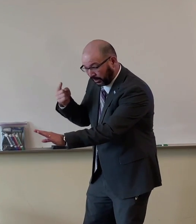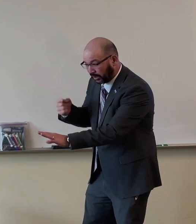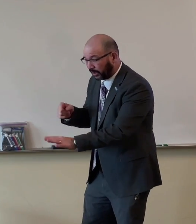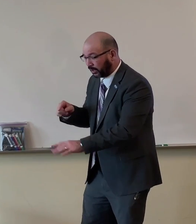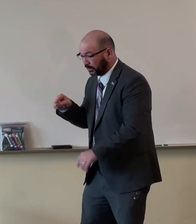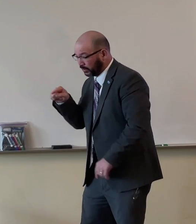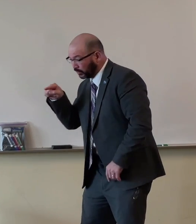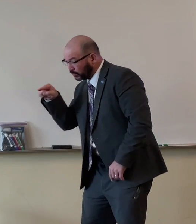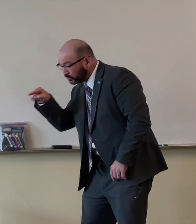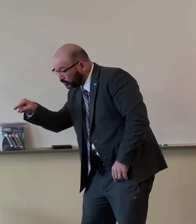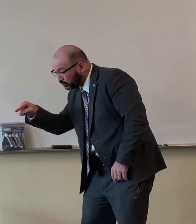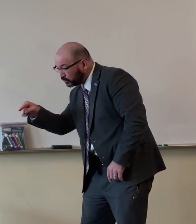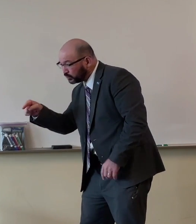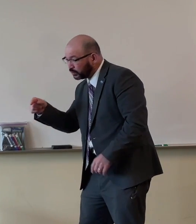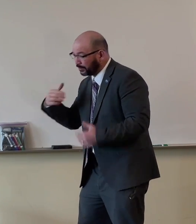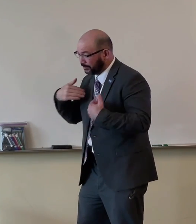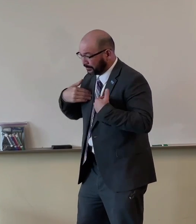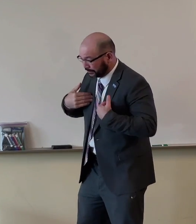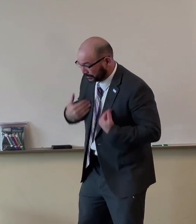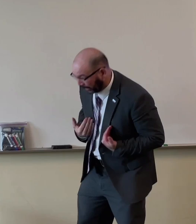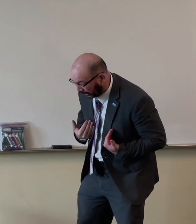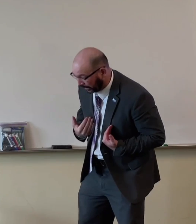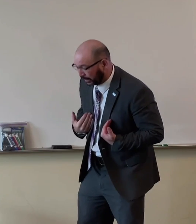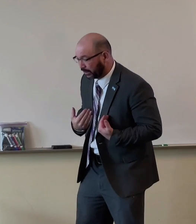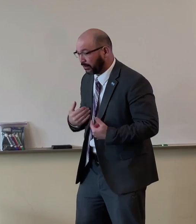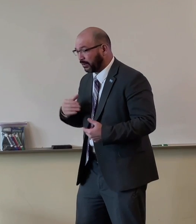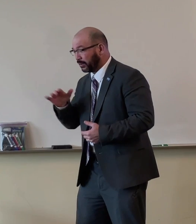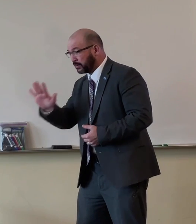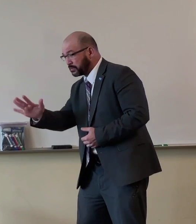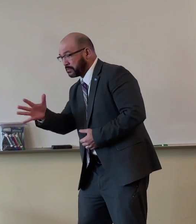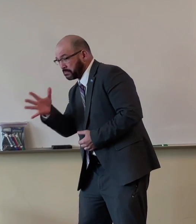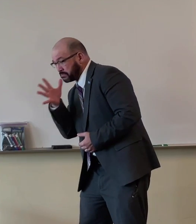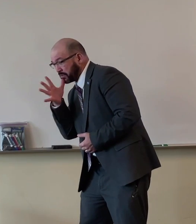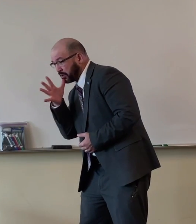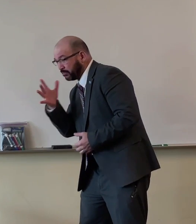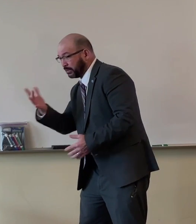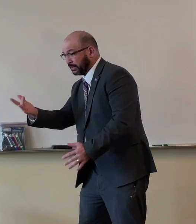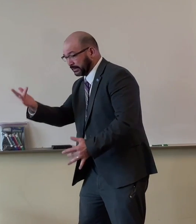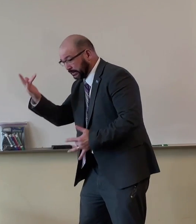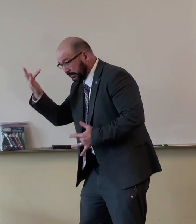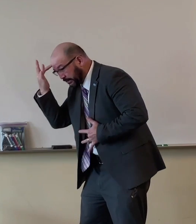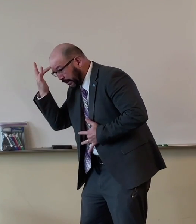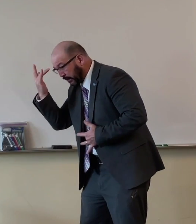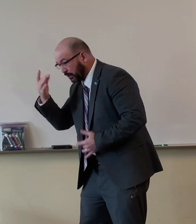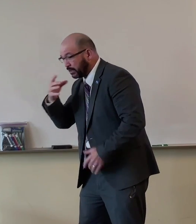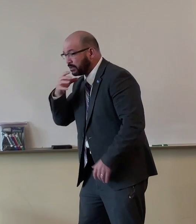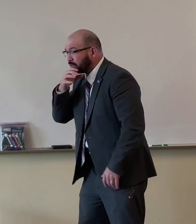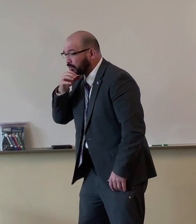yeah, you understand you are tired. Your mom is sick.